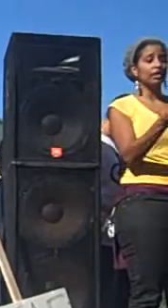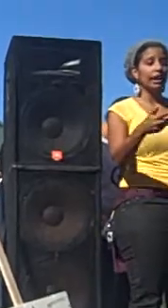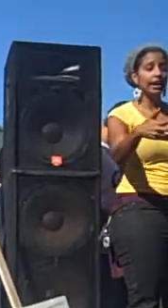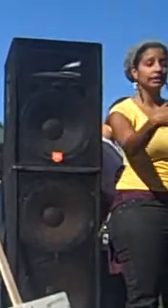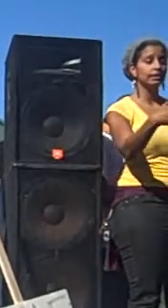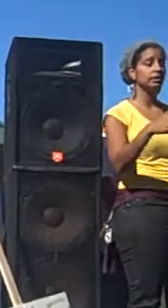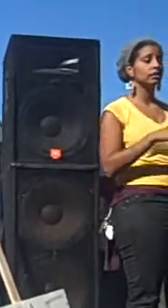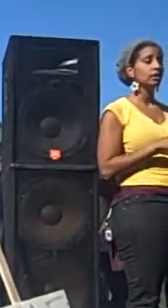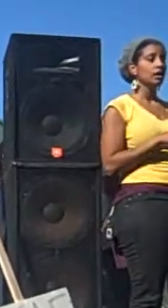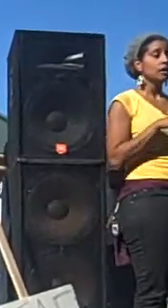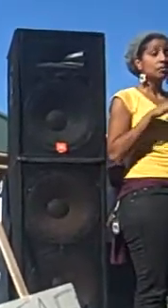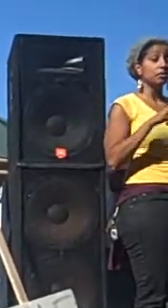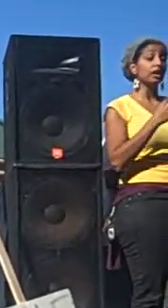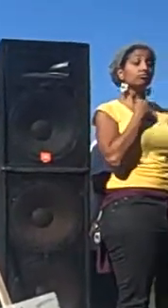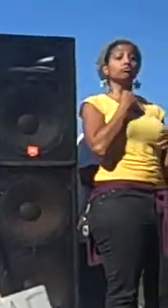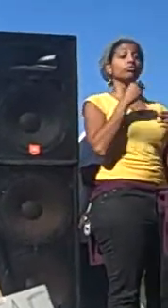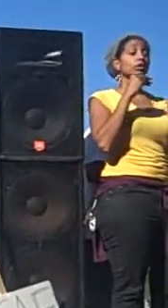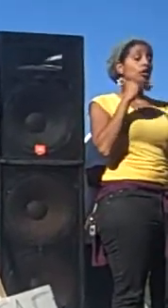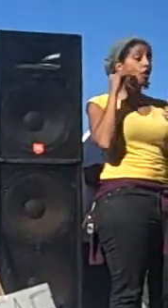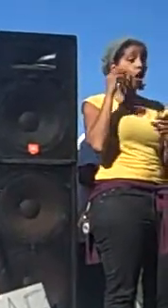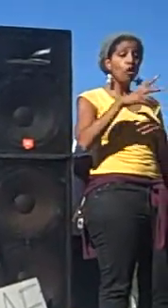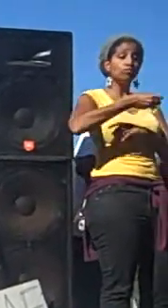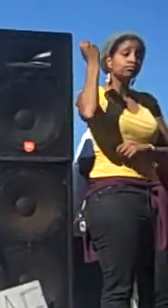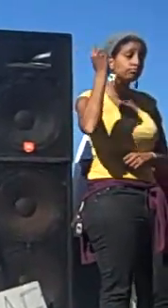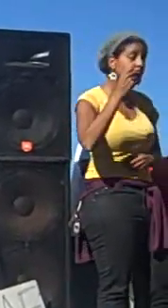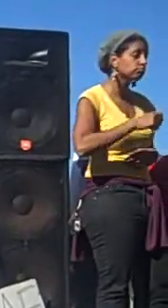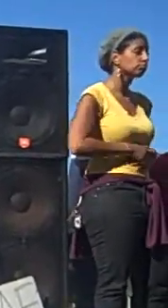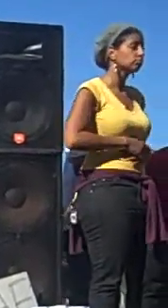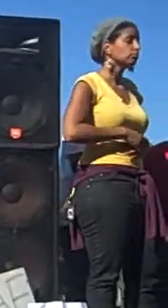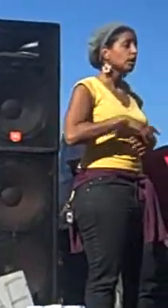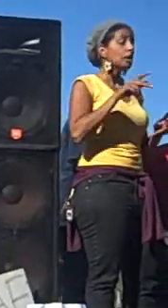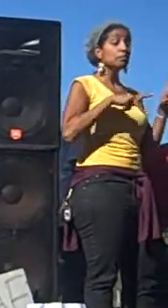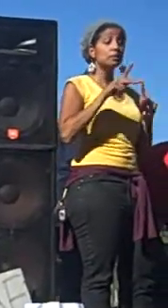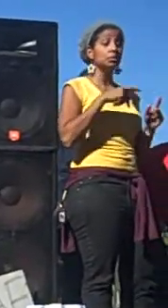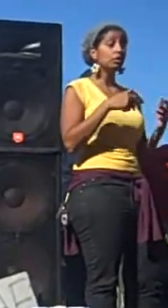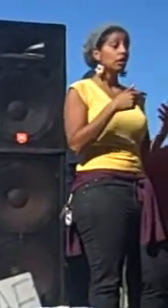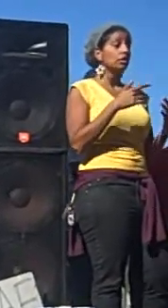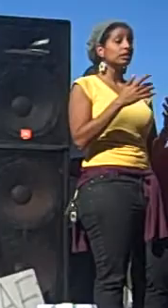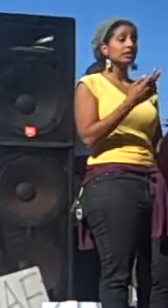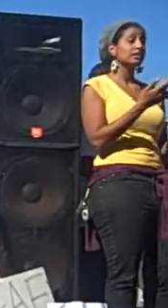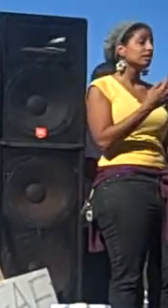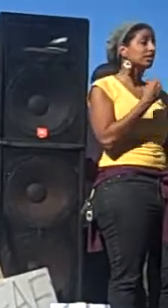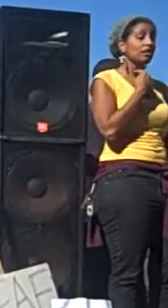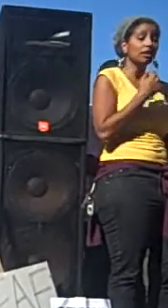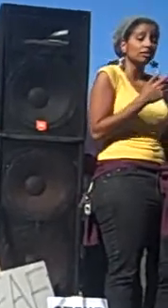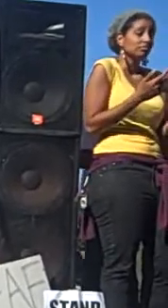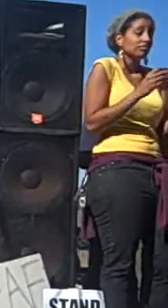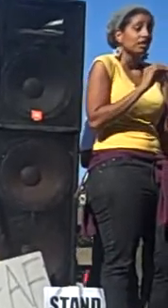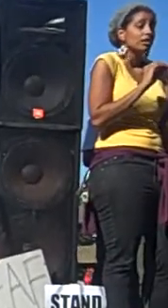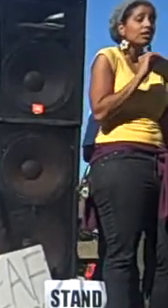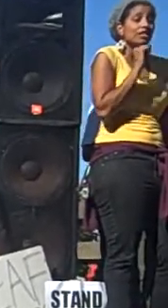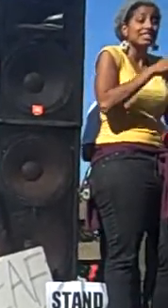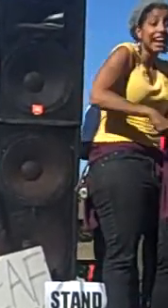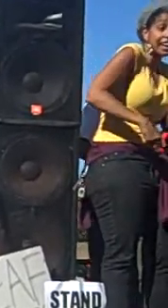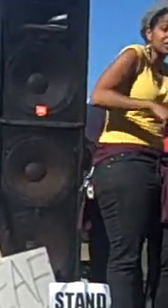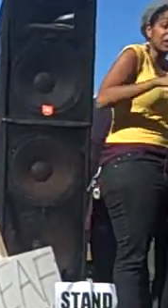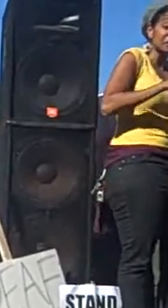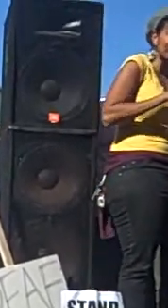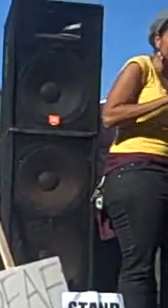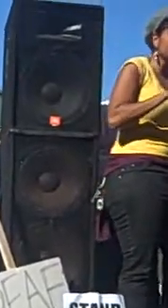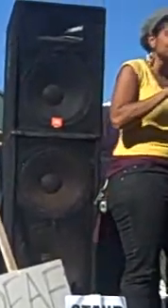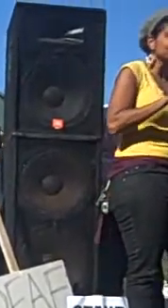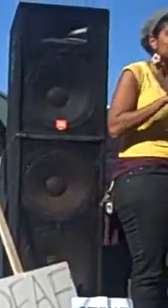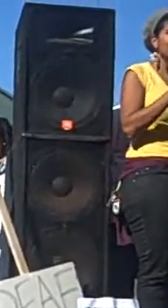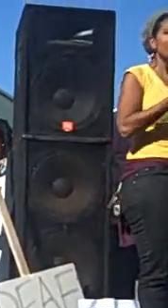prohibition once and for all. It will take the tax off the medicine. It will put the tax on recreational use for responsible adults